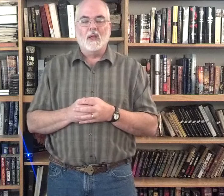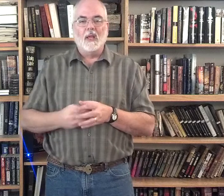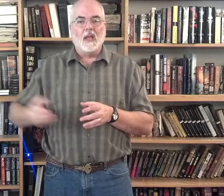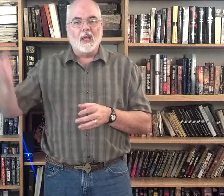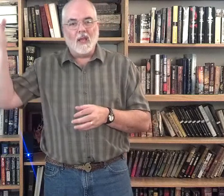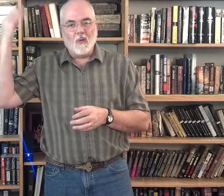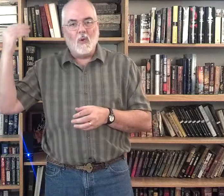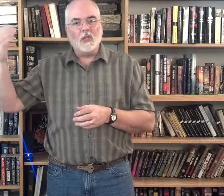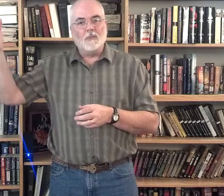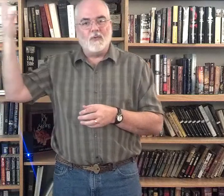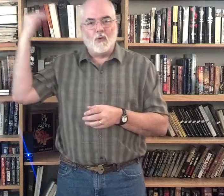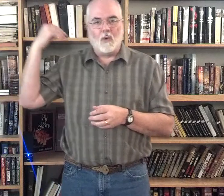It was before.